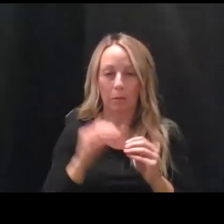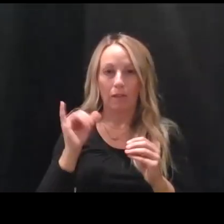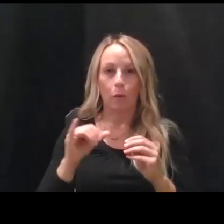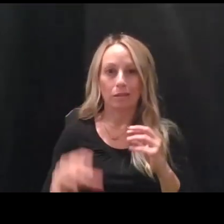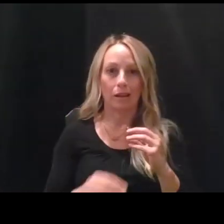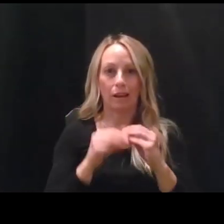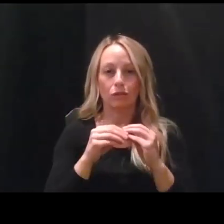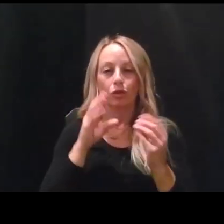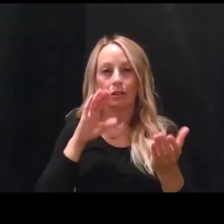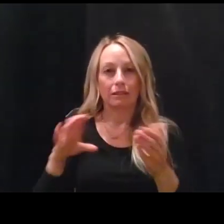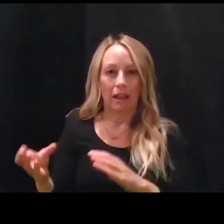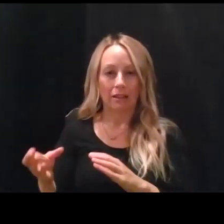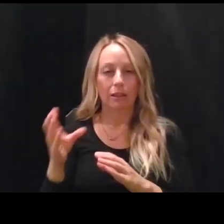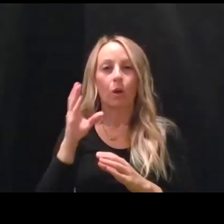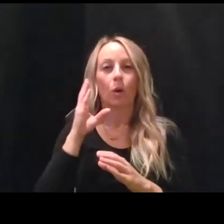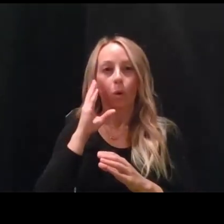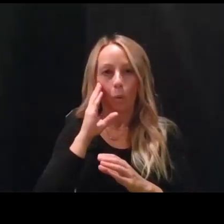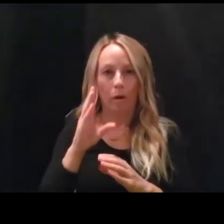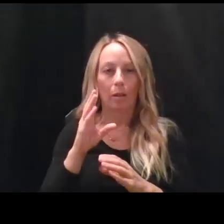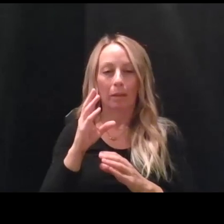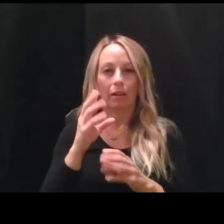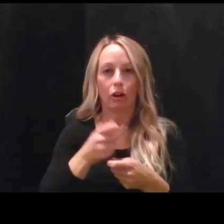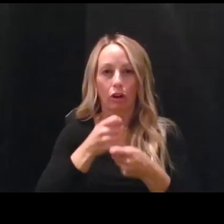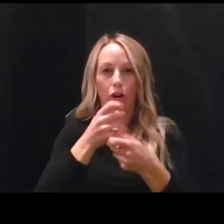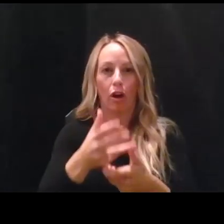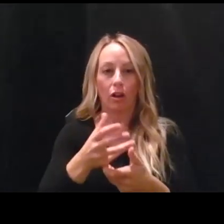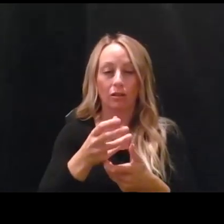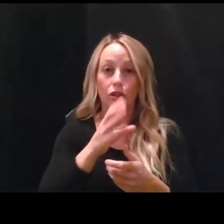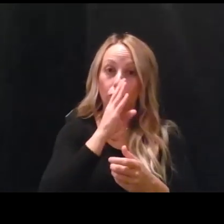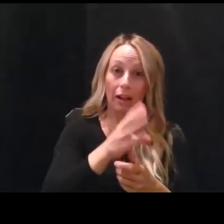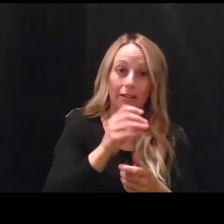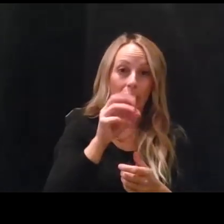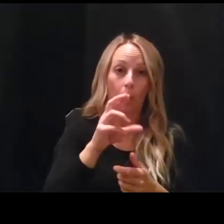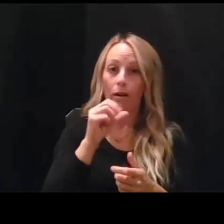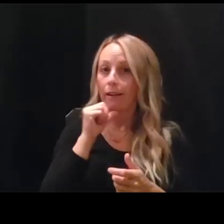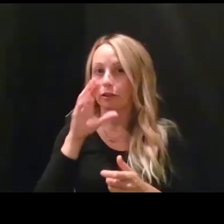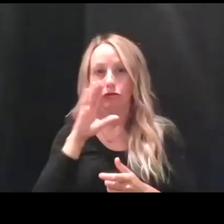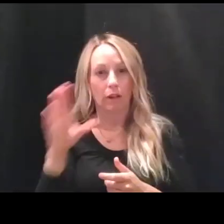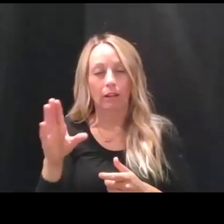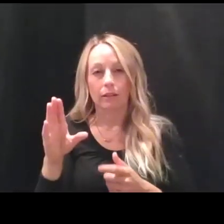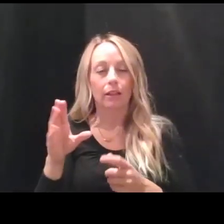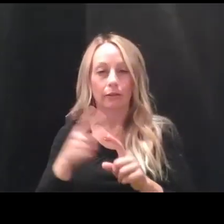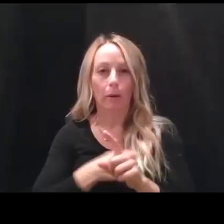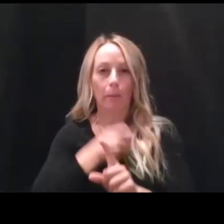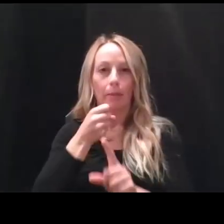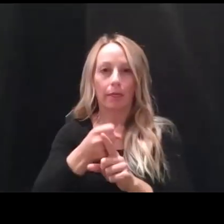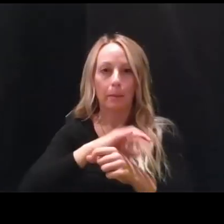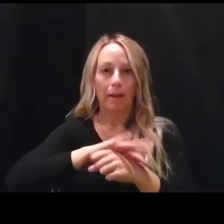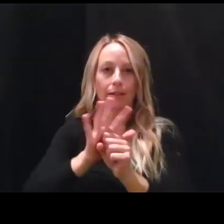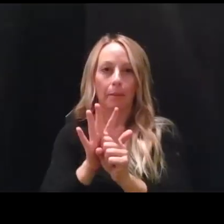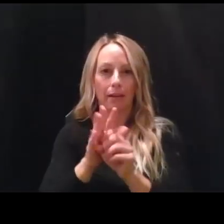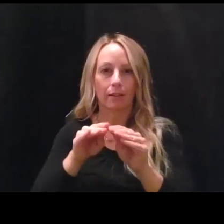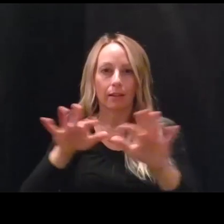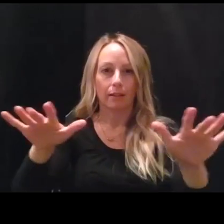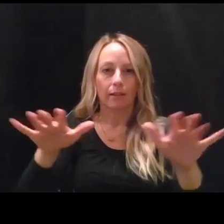will be attributable directly or indirectly to the impact of the pandemic. So there's the